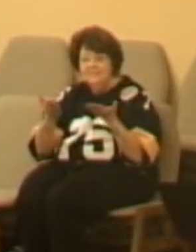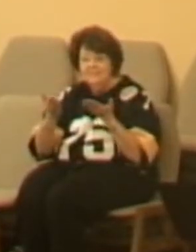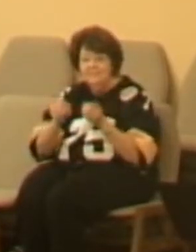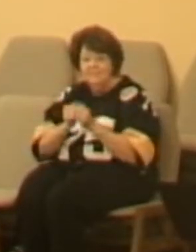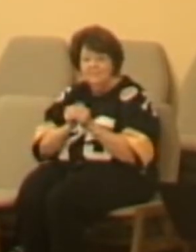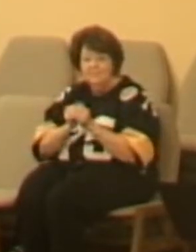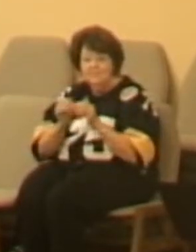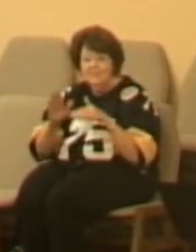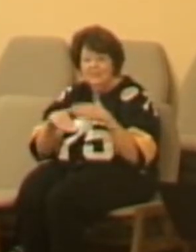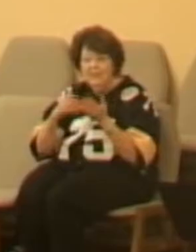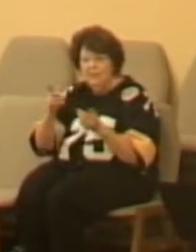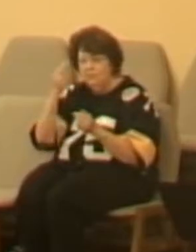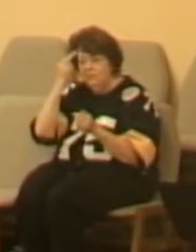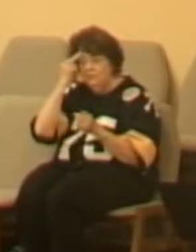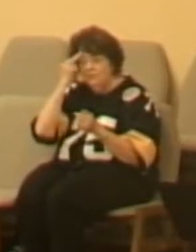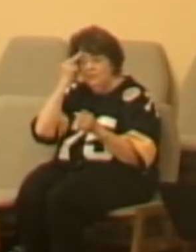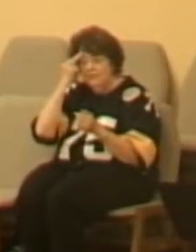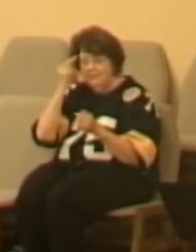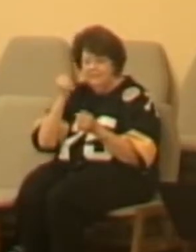gone?